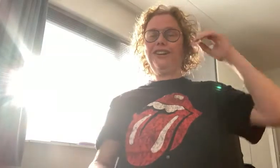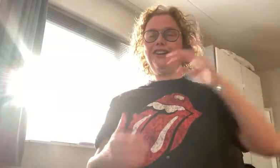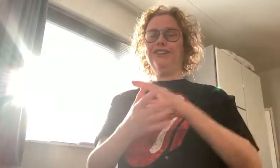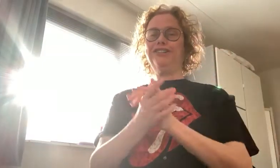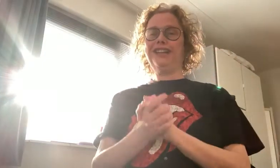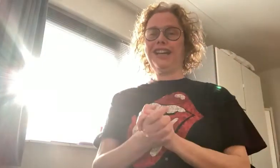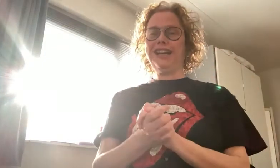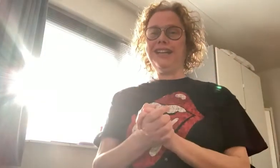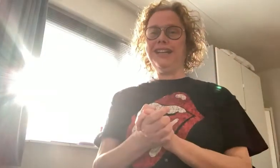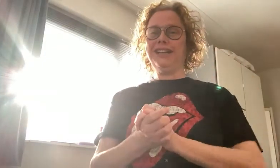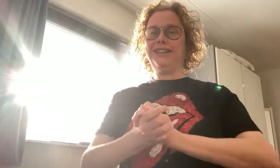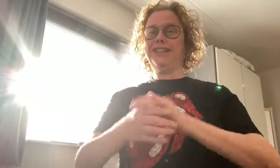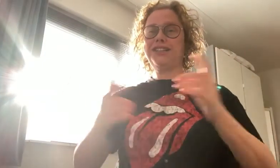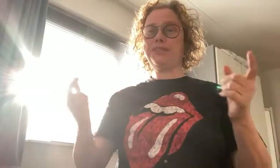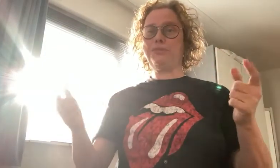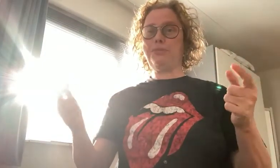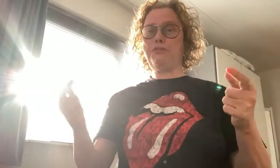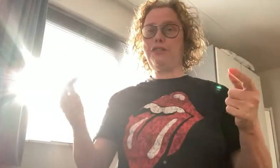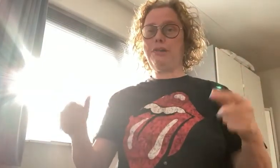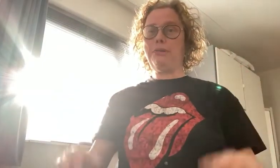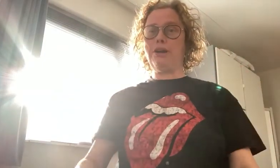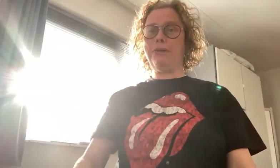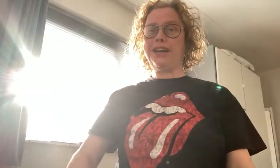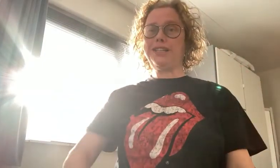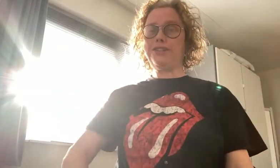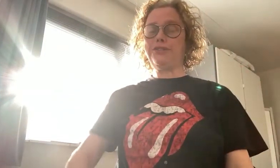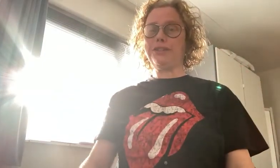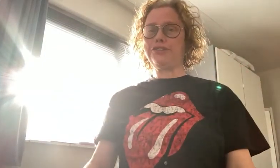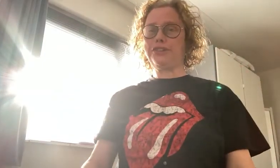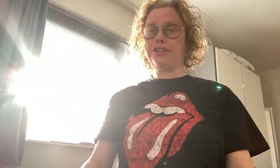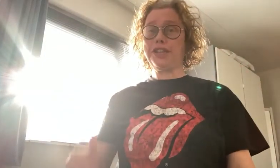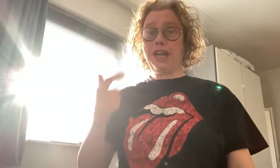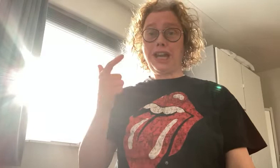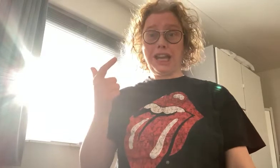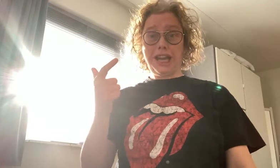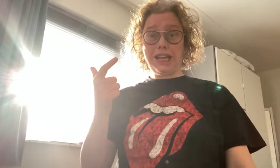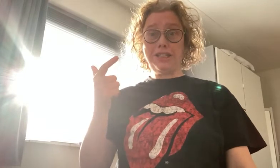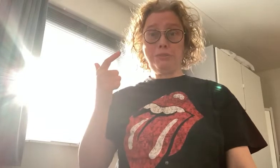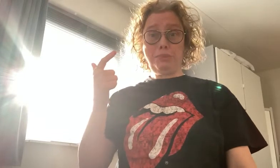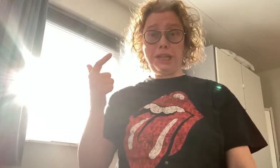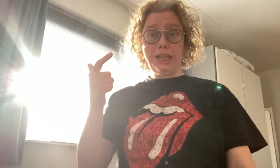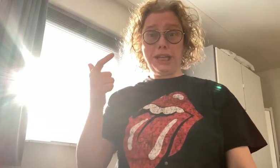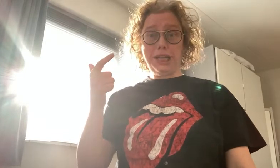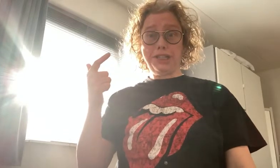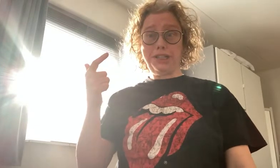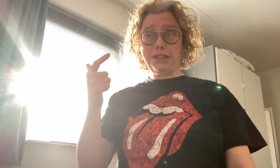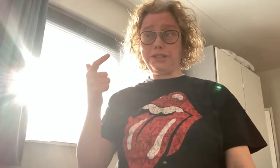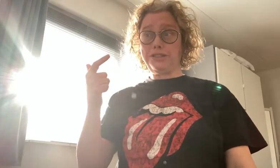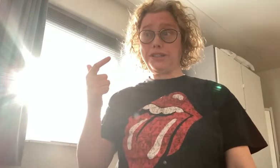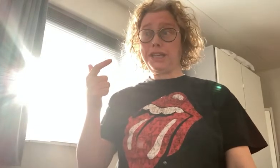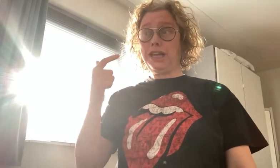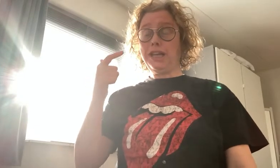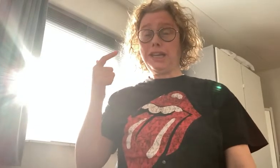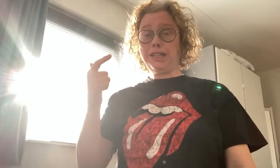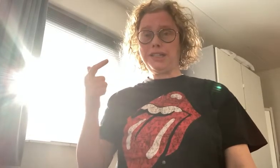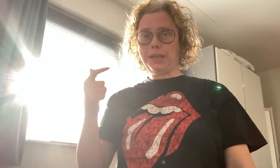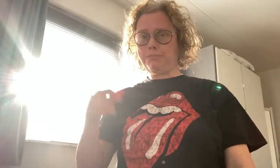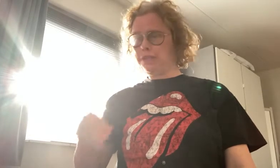Okay, this is Buffalo Bob and the Wrinkle Star and Peanut Jones and sympathy